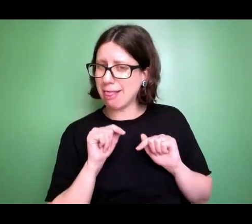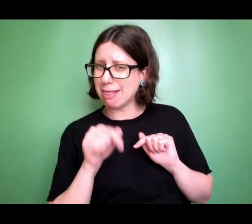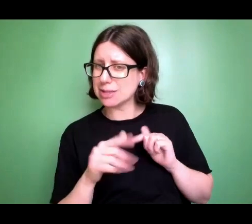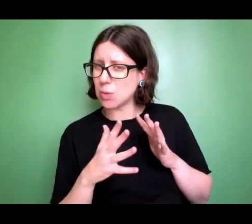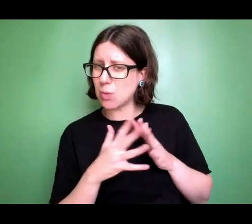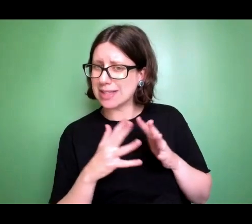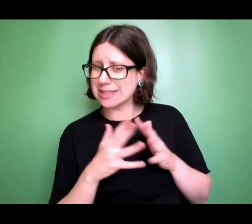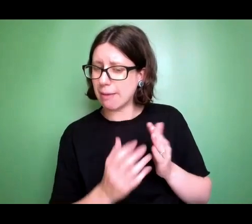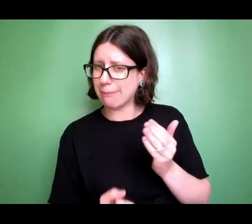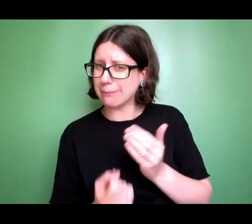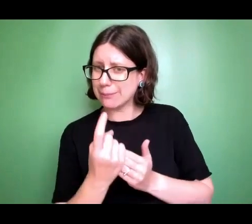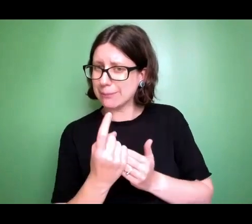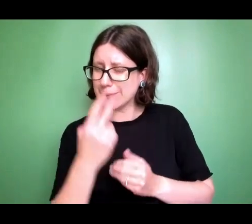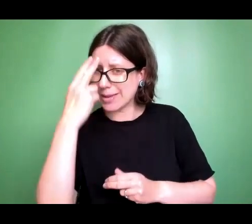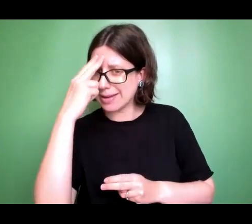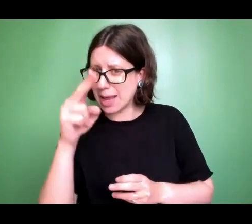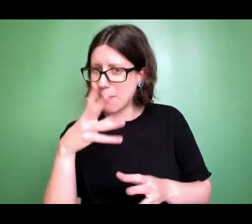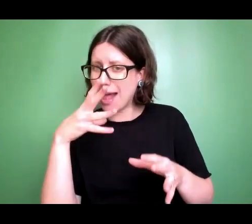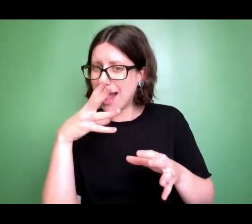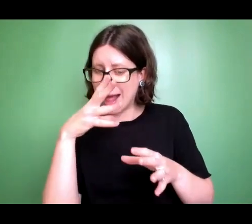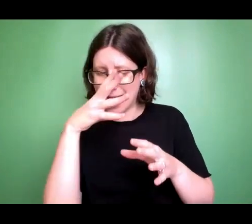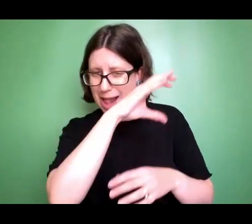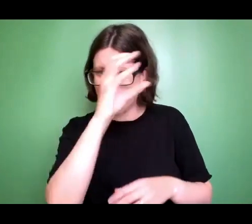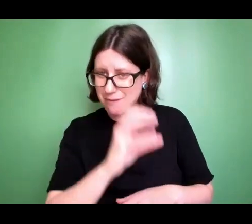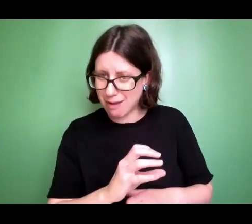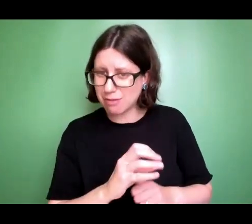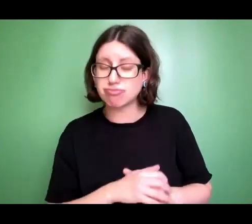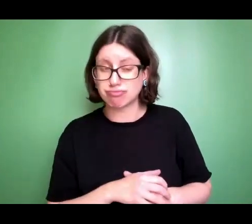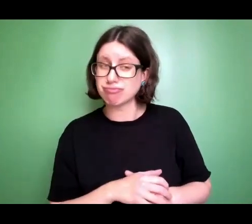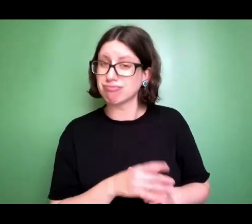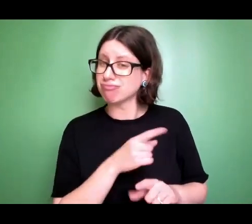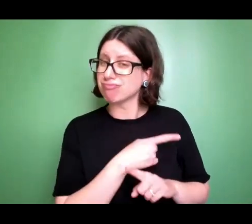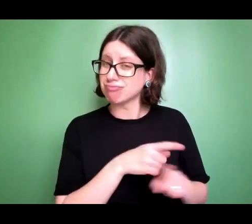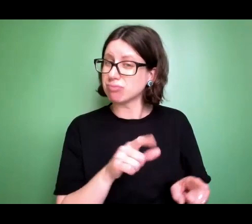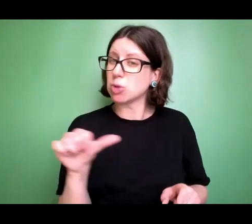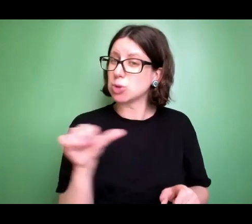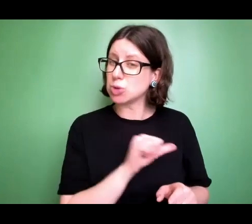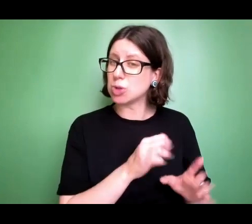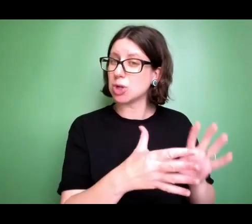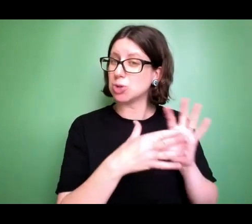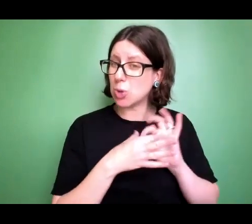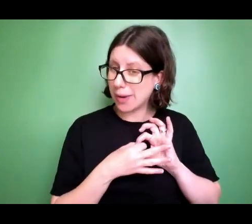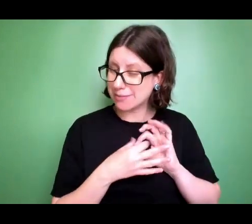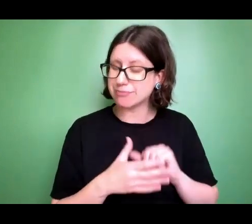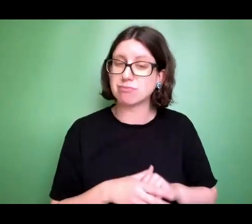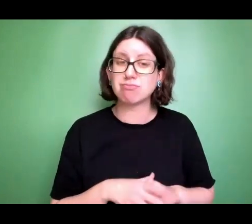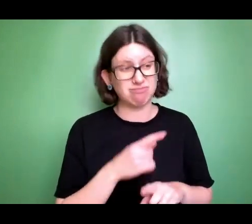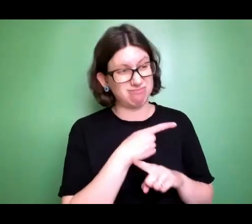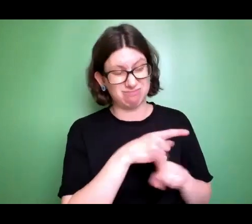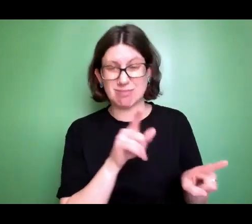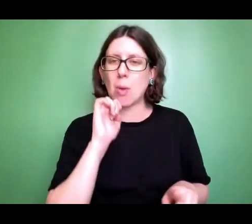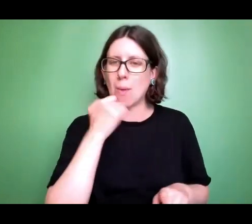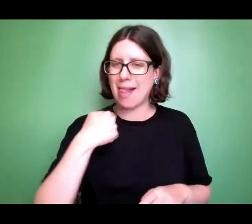we have this event. It's called Alpha and you guys should all come. So they're going to come this Wednesday to Alpha.